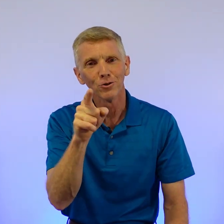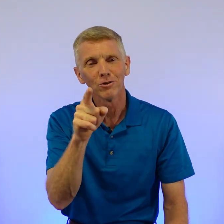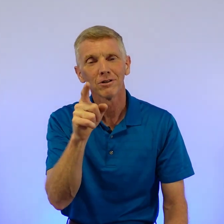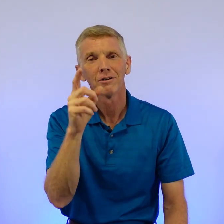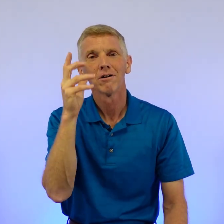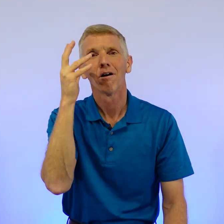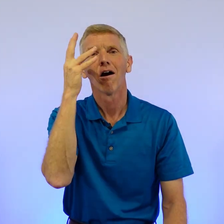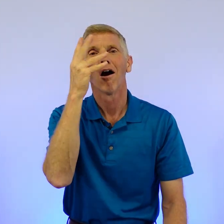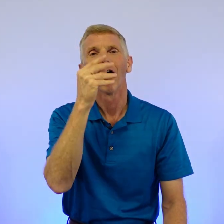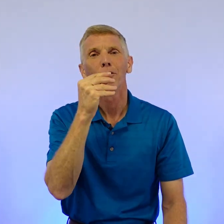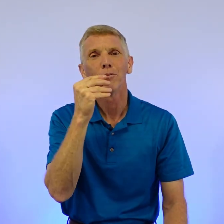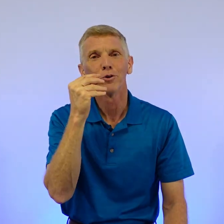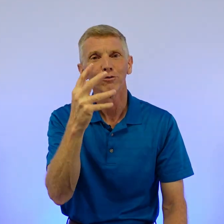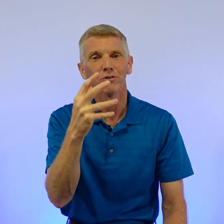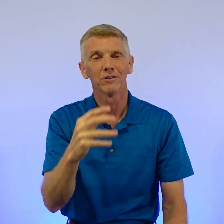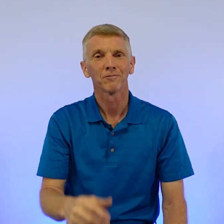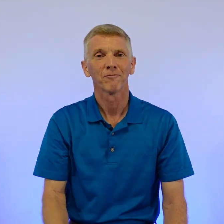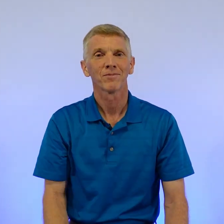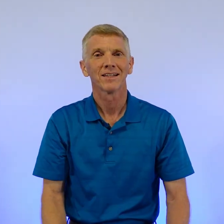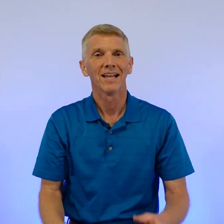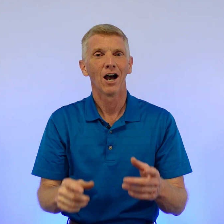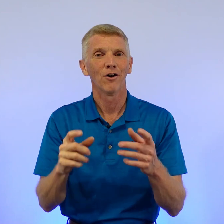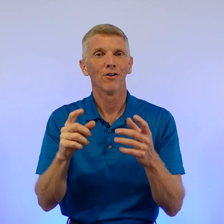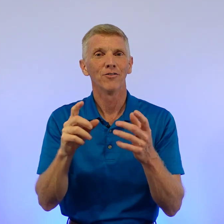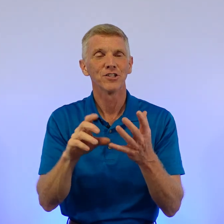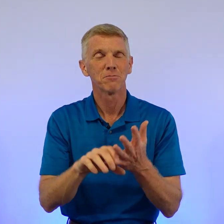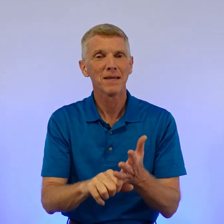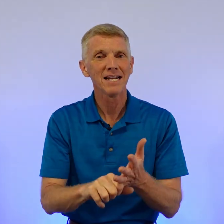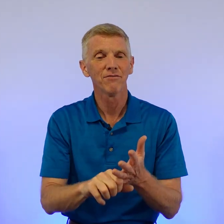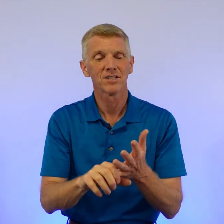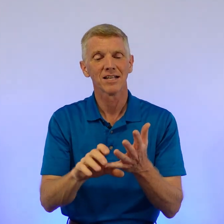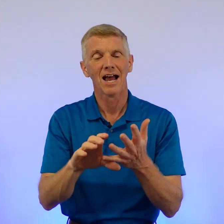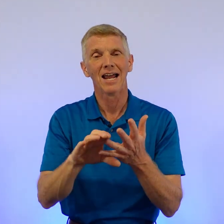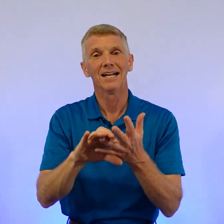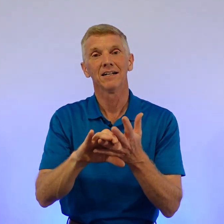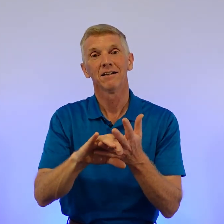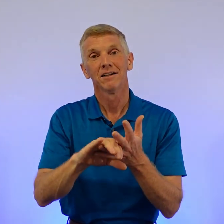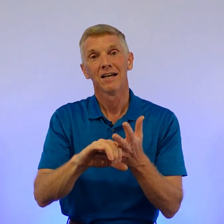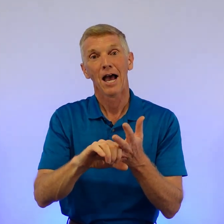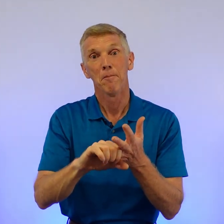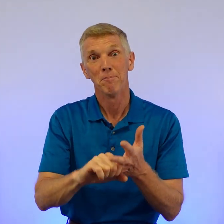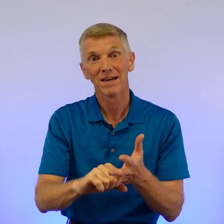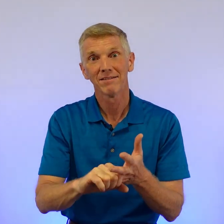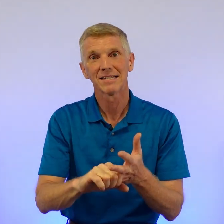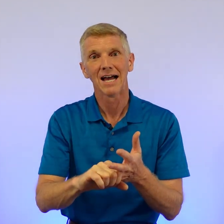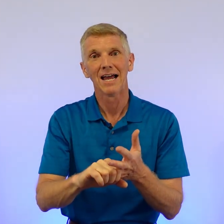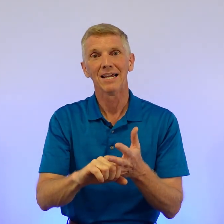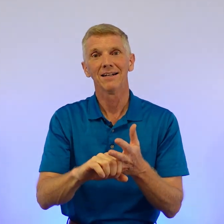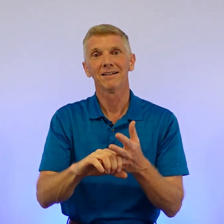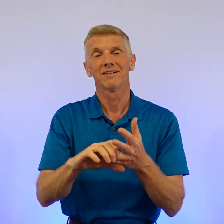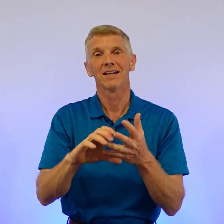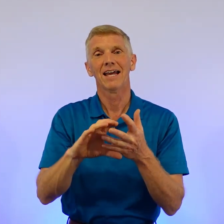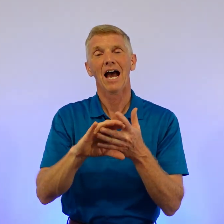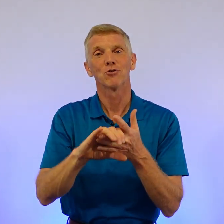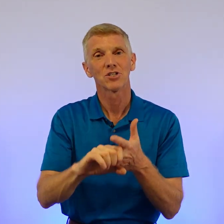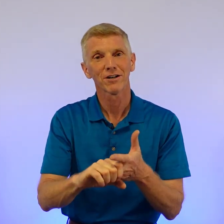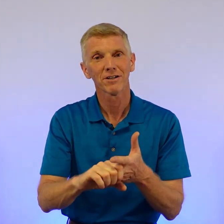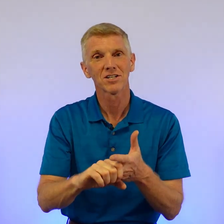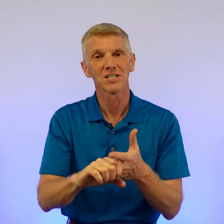are beautiful. Beautiful. Now, the speed of the sign, how big the sign, okay? How serious the